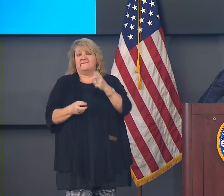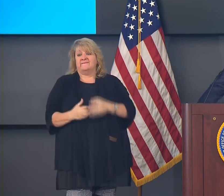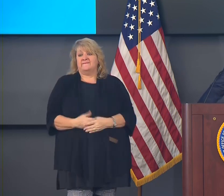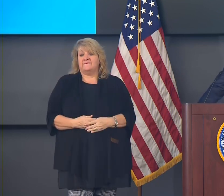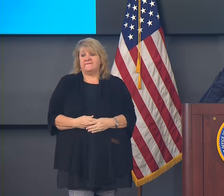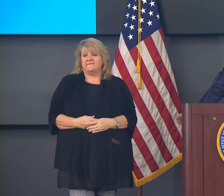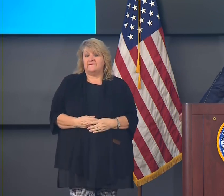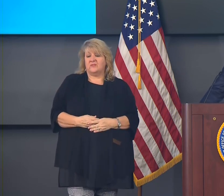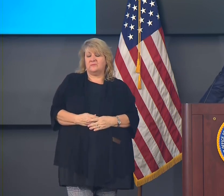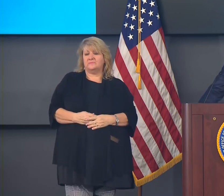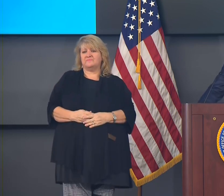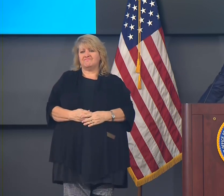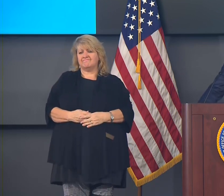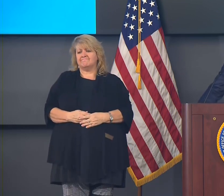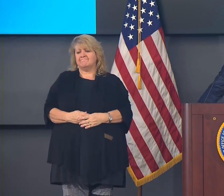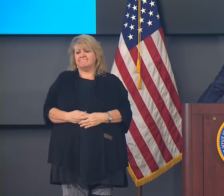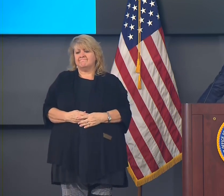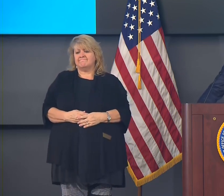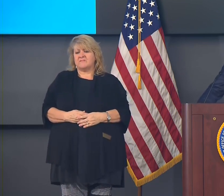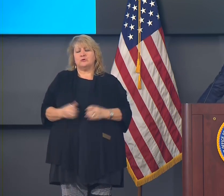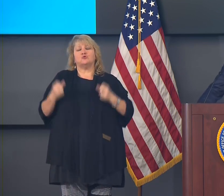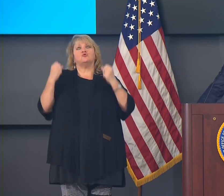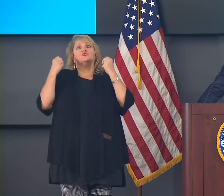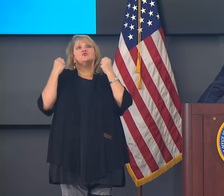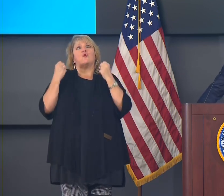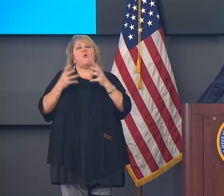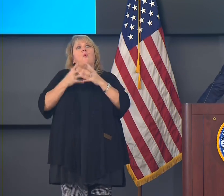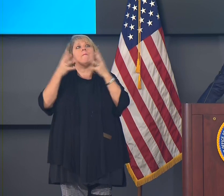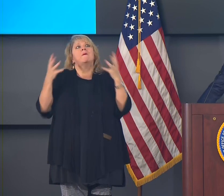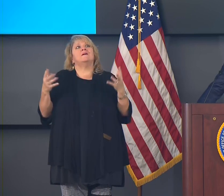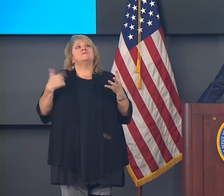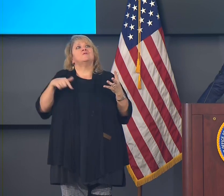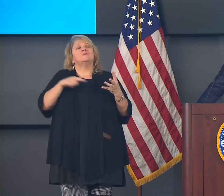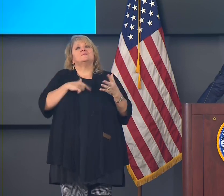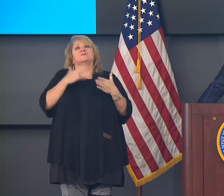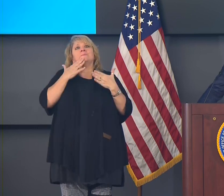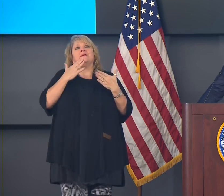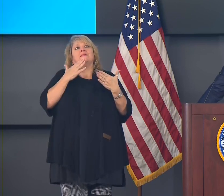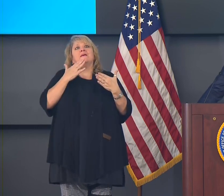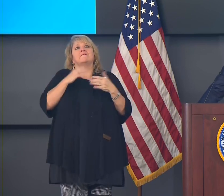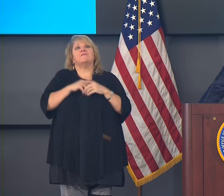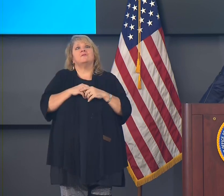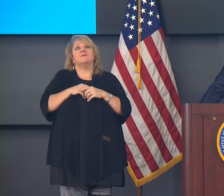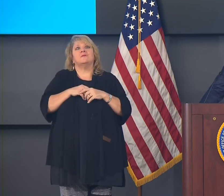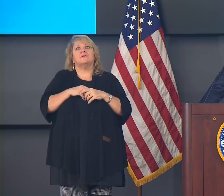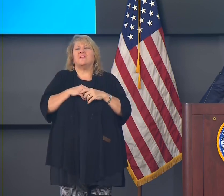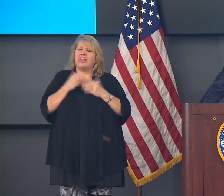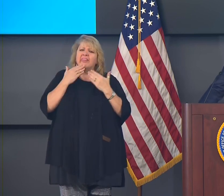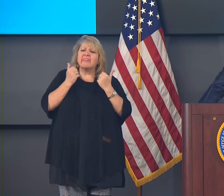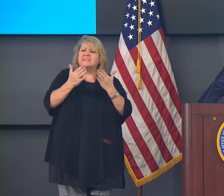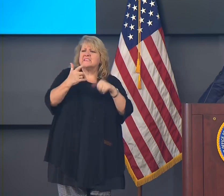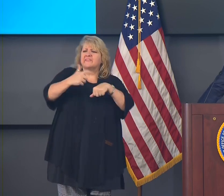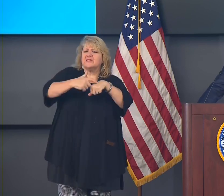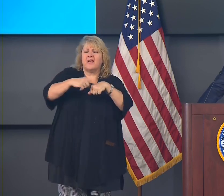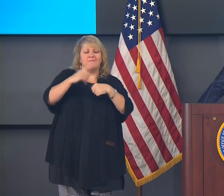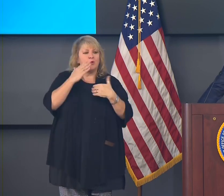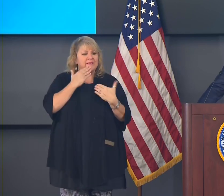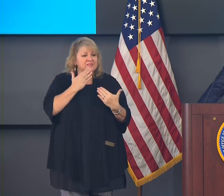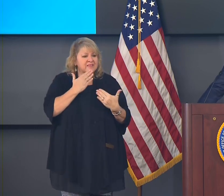thankful for. And that's always the case. So Thanksgiving is about giving thanks for the blessings that we enjoy.